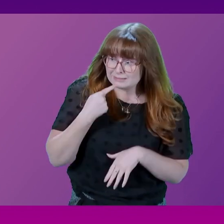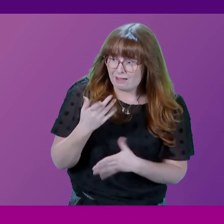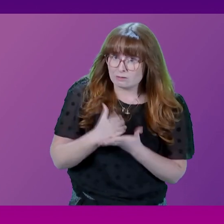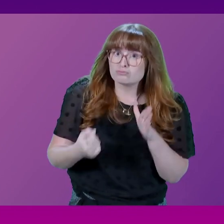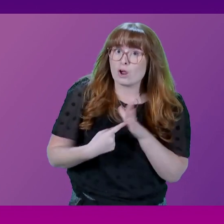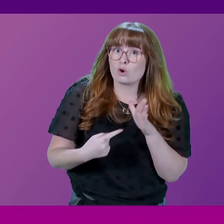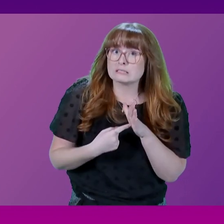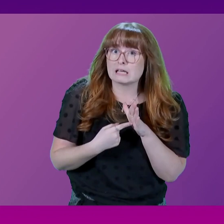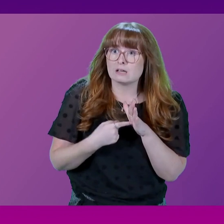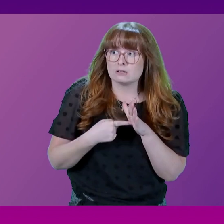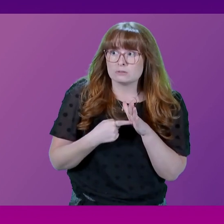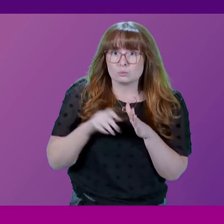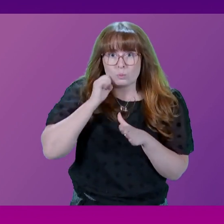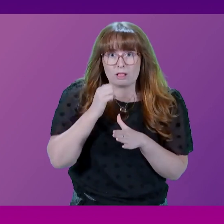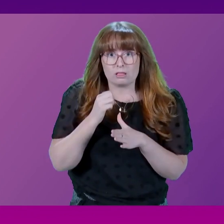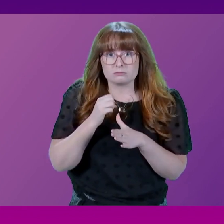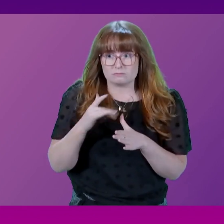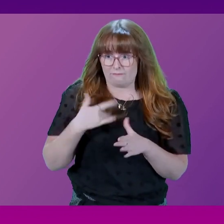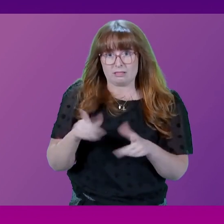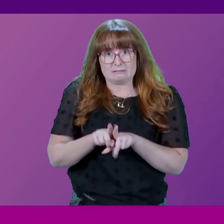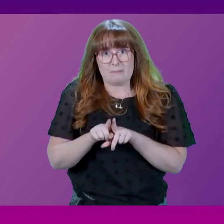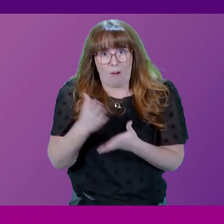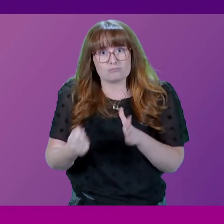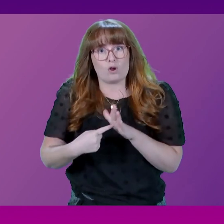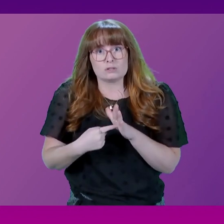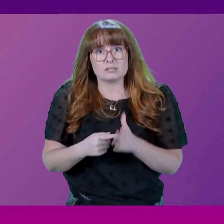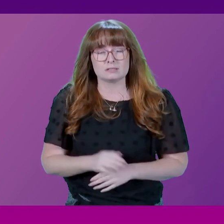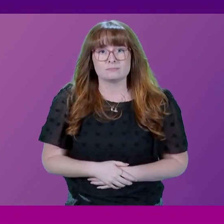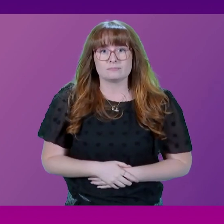Hamza Youssef, will he now treat it like one? The Minister.